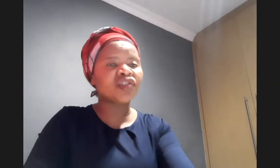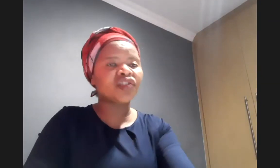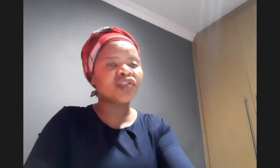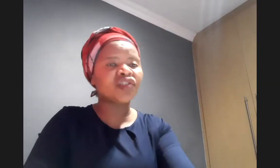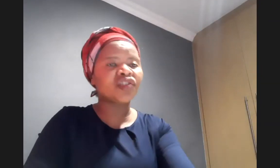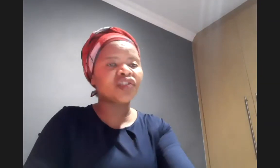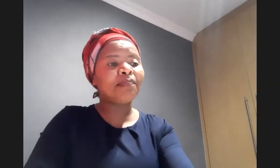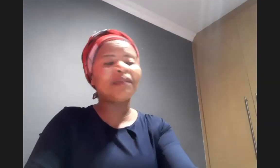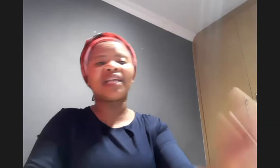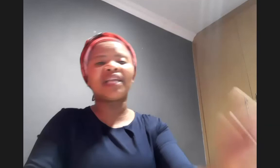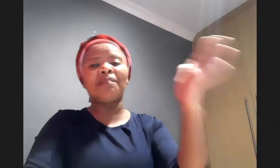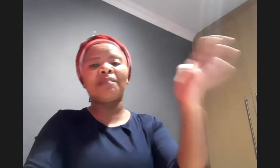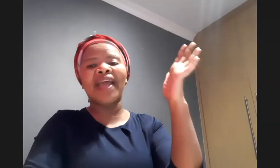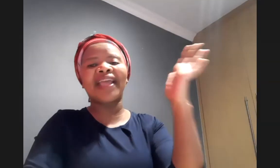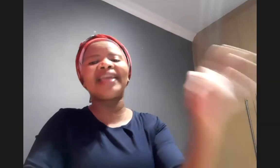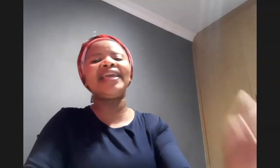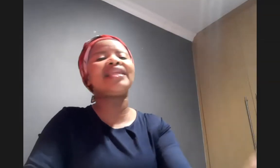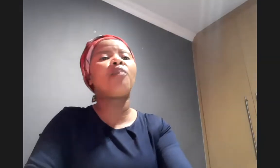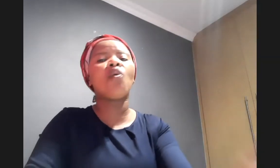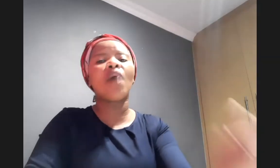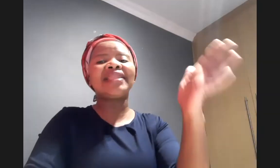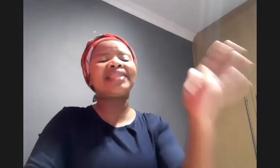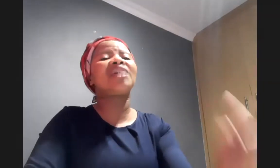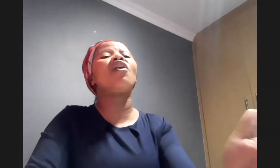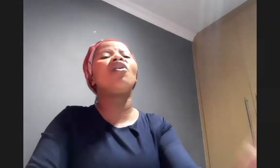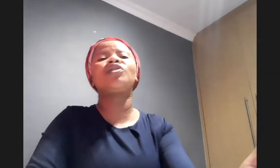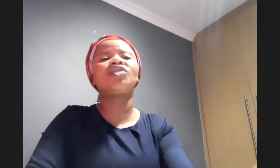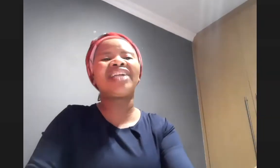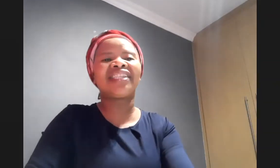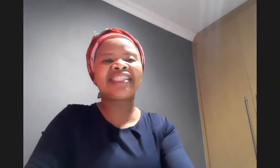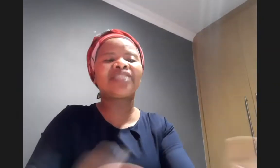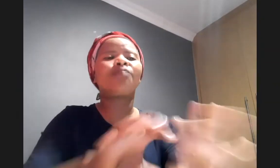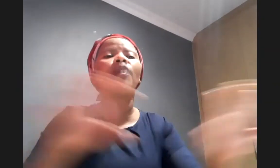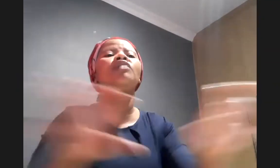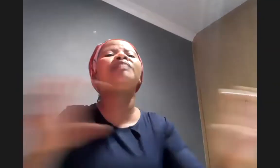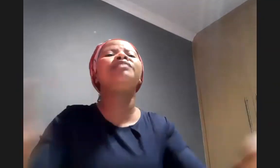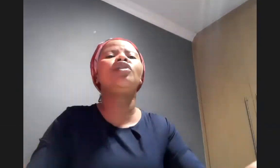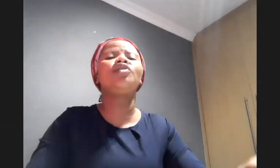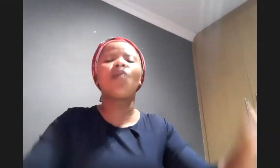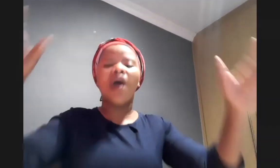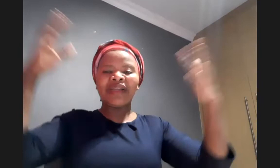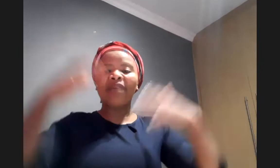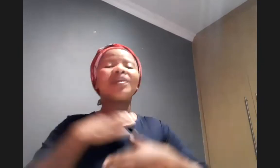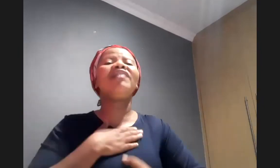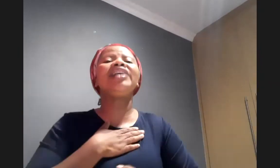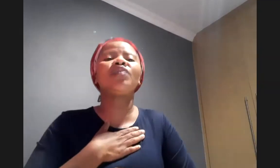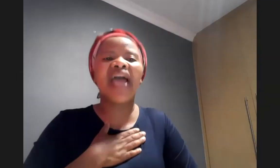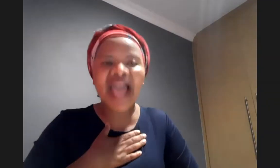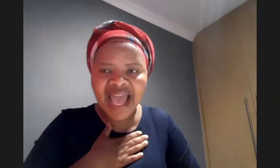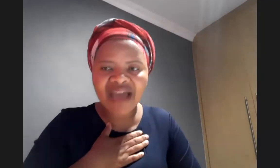children in the people that were begging in the poor that they were also judging jesus so both of them did not know but the privilege we have